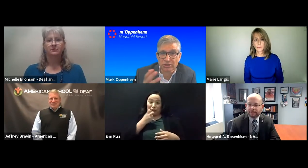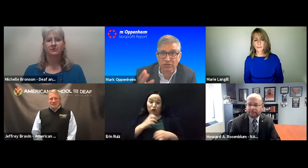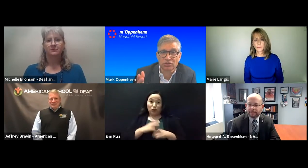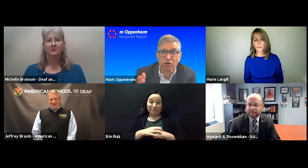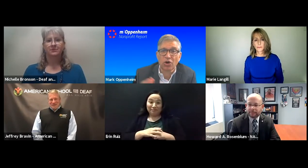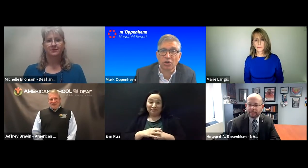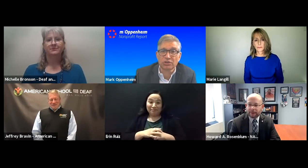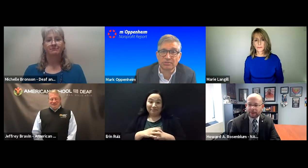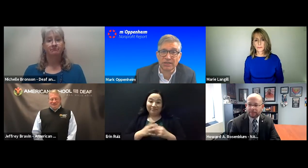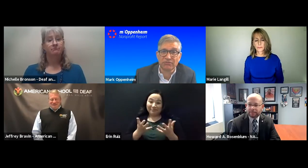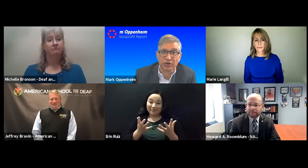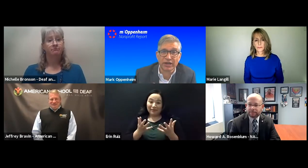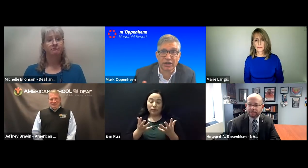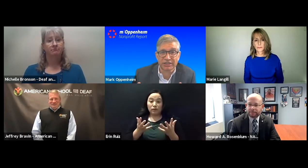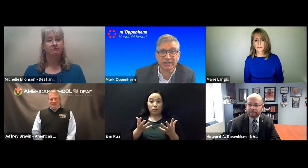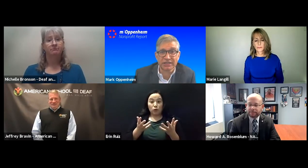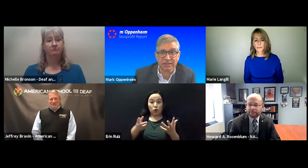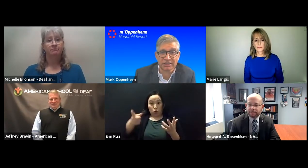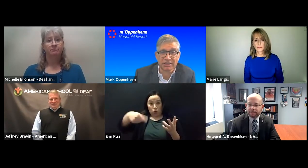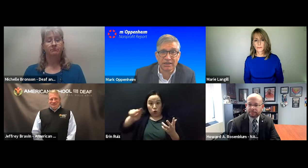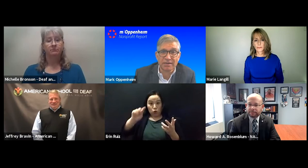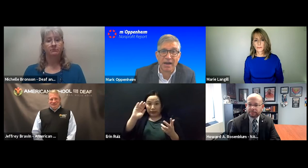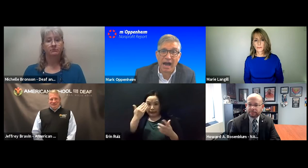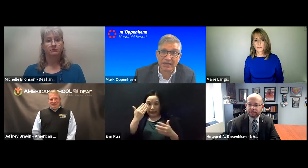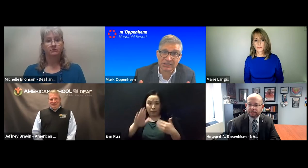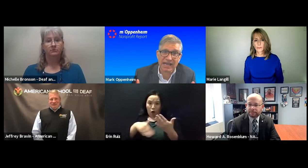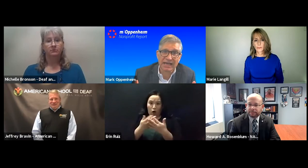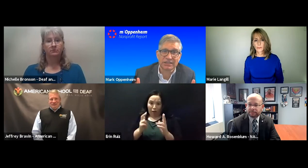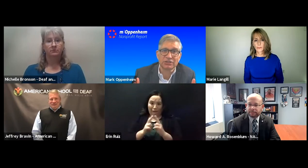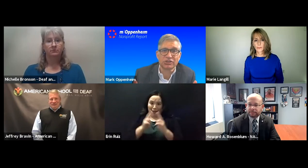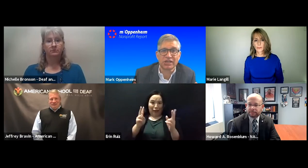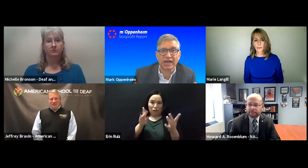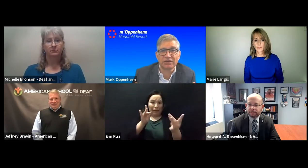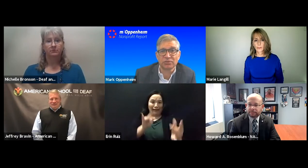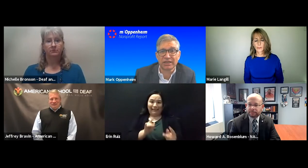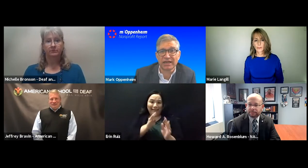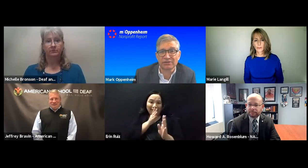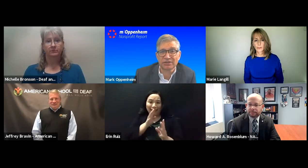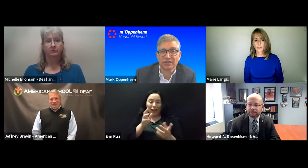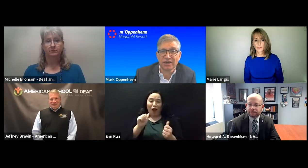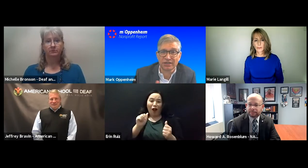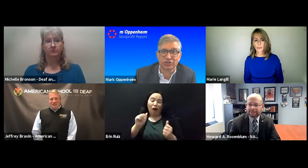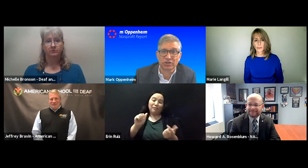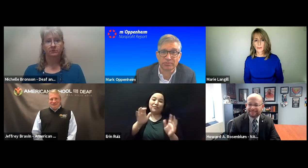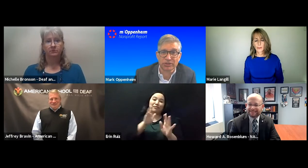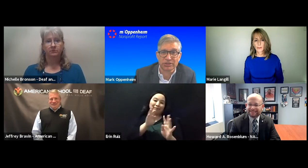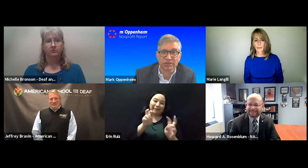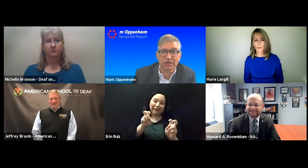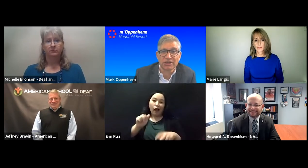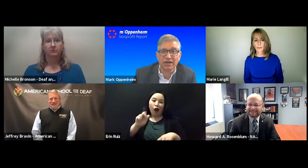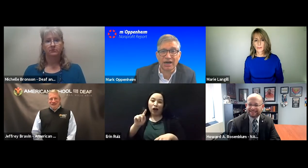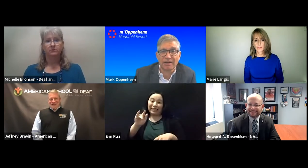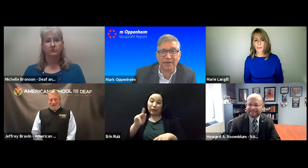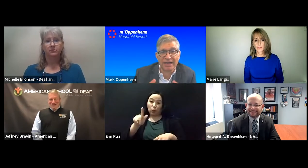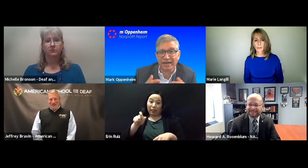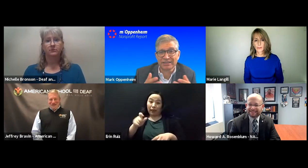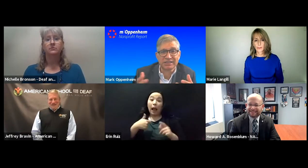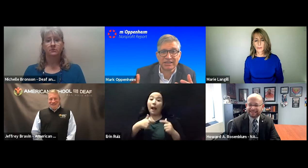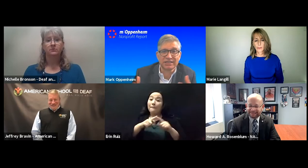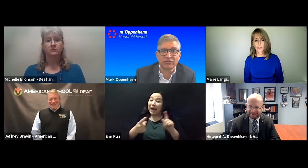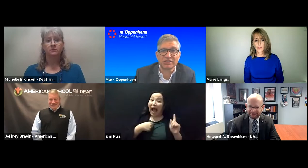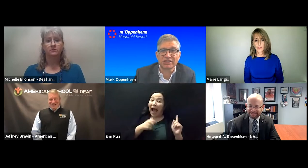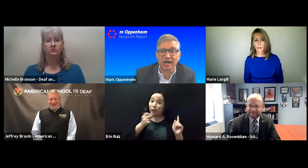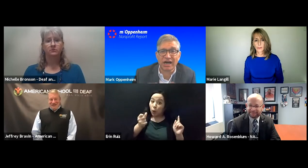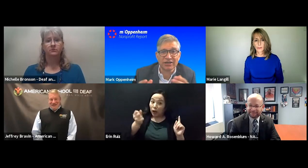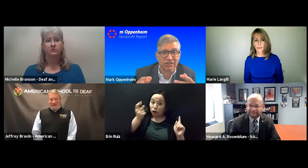look all to be very articulate. I just can't understand without an interpreter. And I